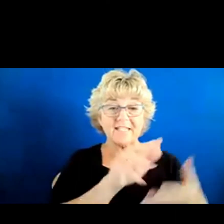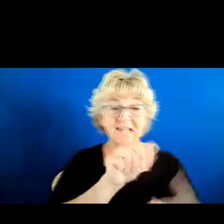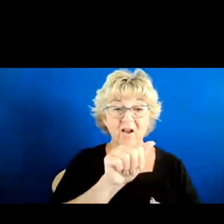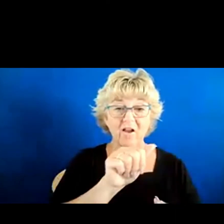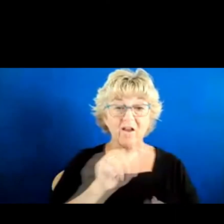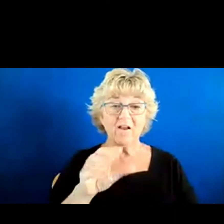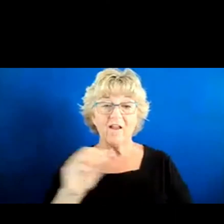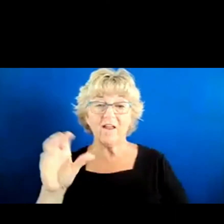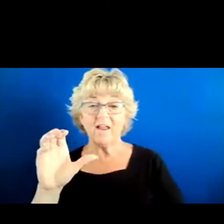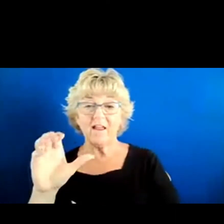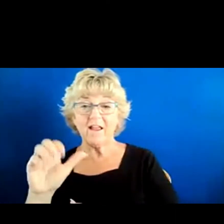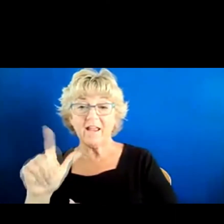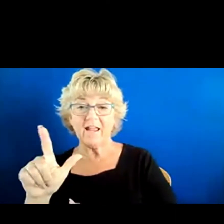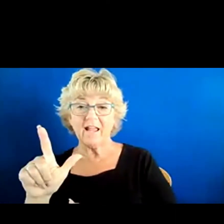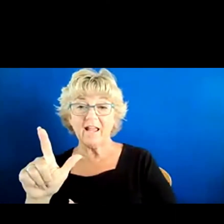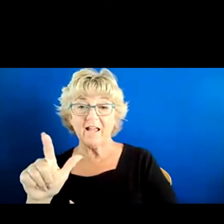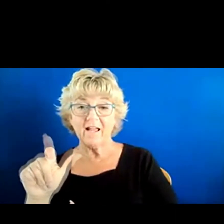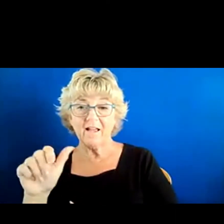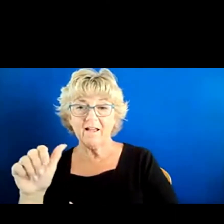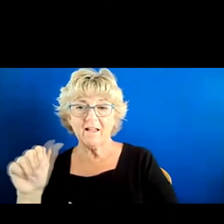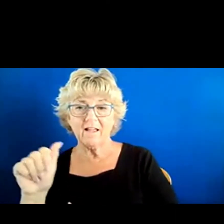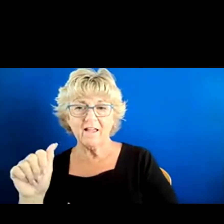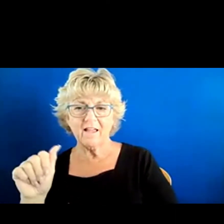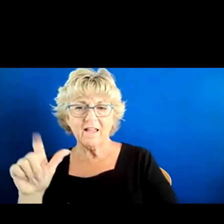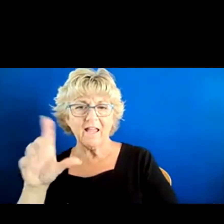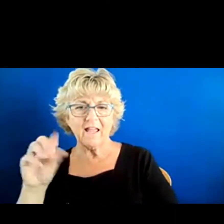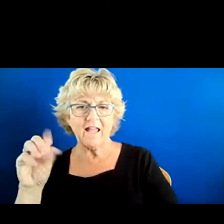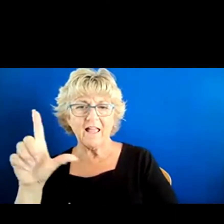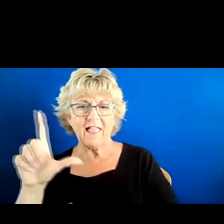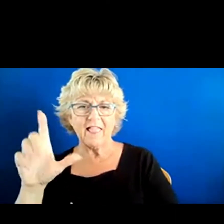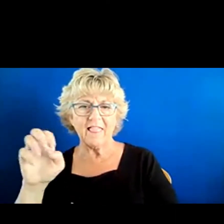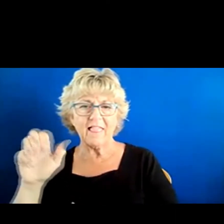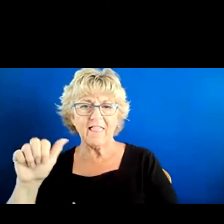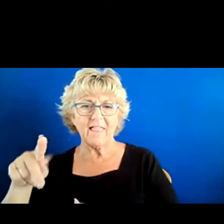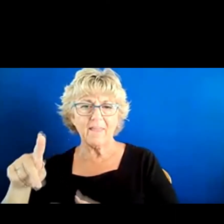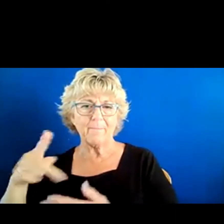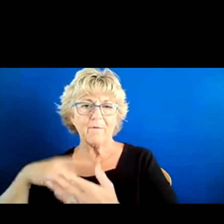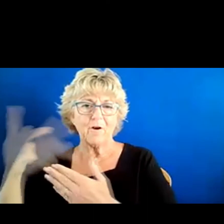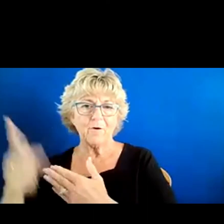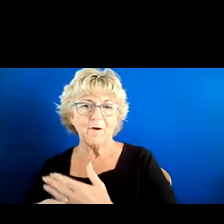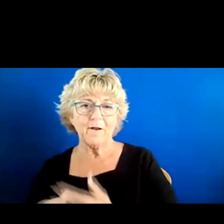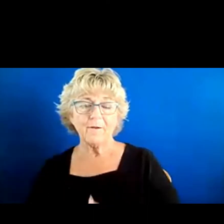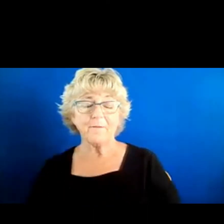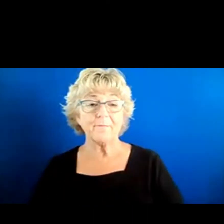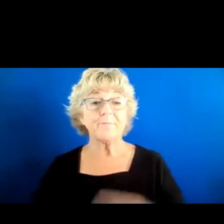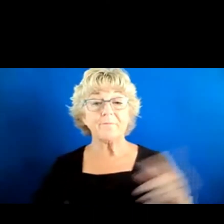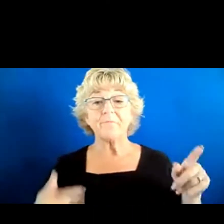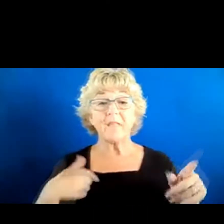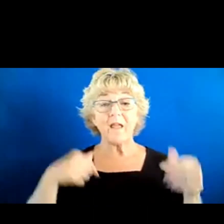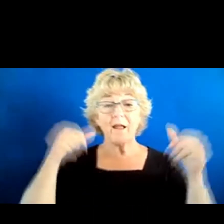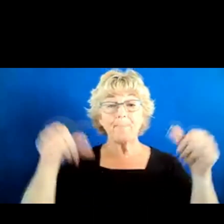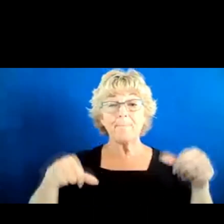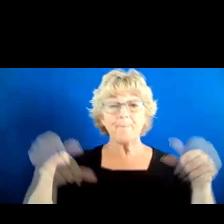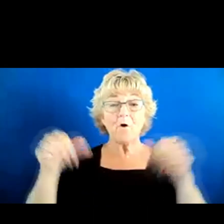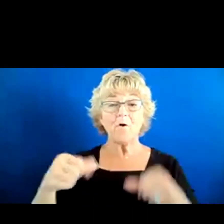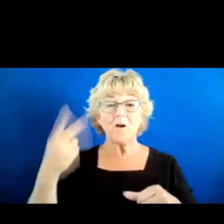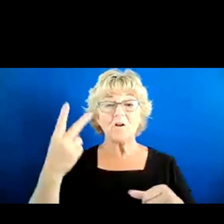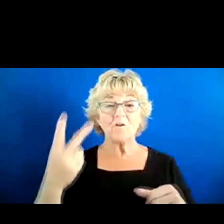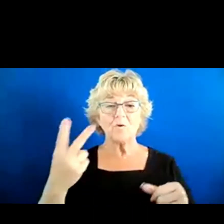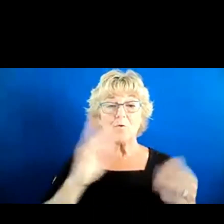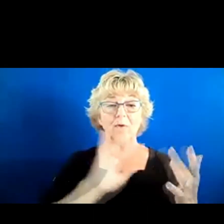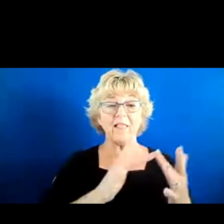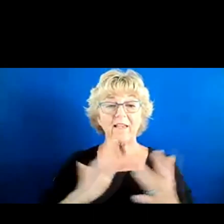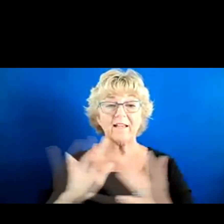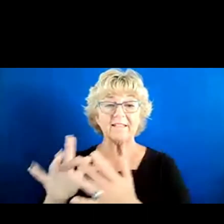the CA Elite program? We'll go with those, and then I'll get to the other ones. Yeah, so I posted two links in the chat